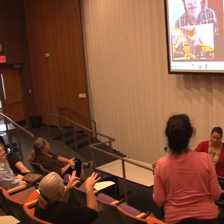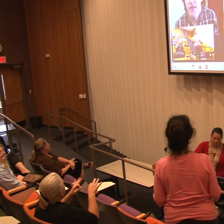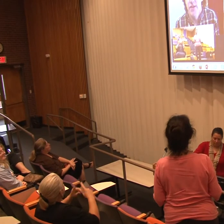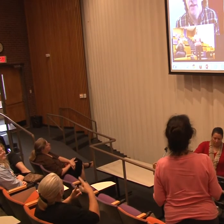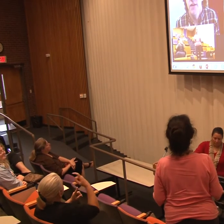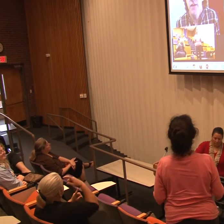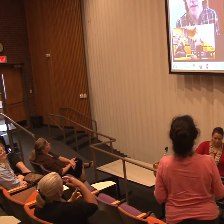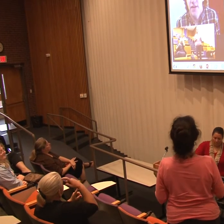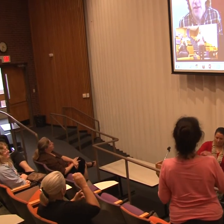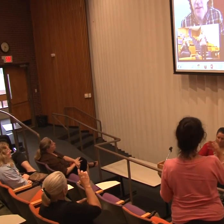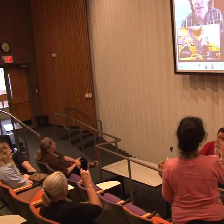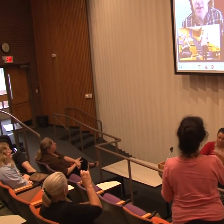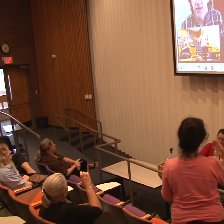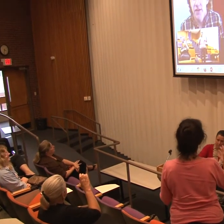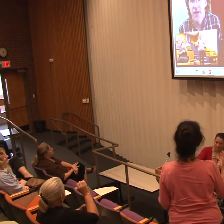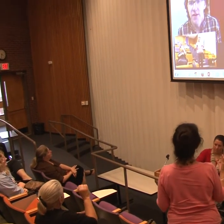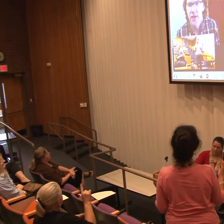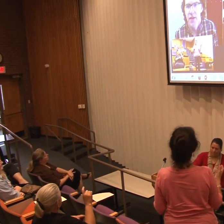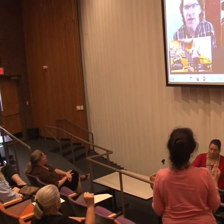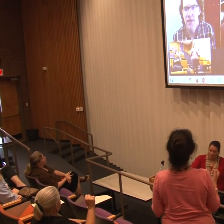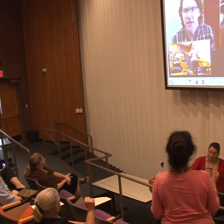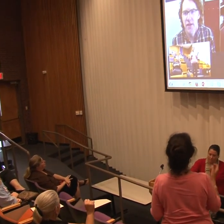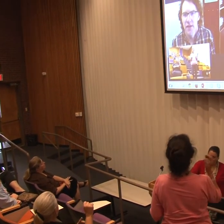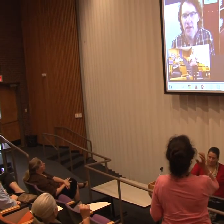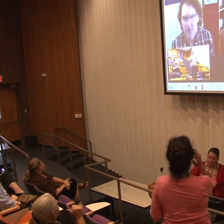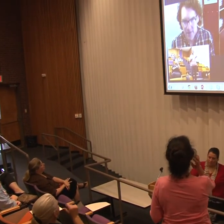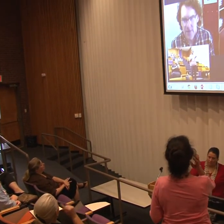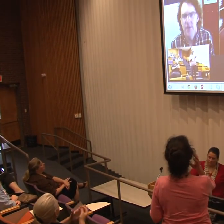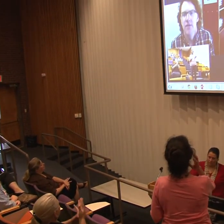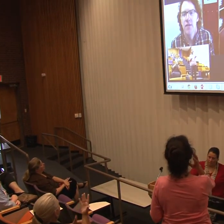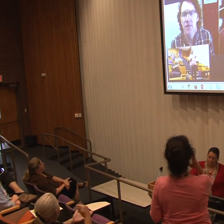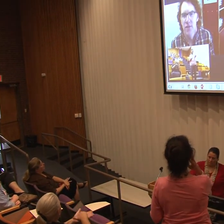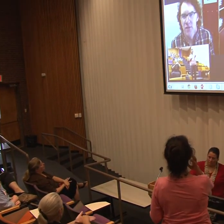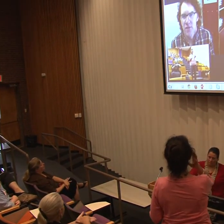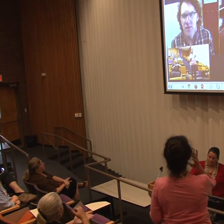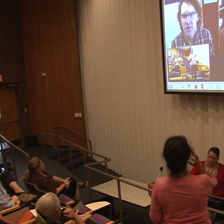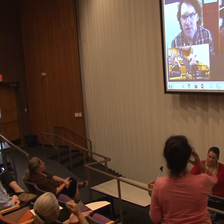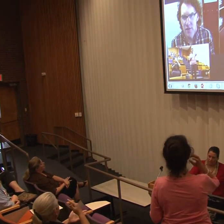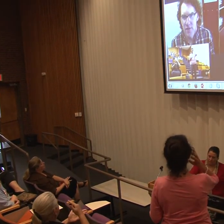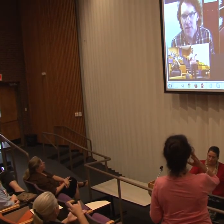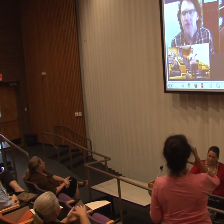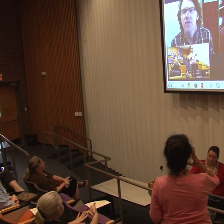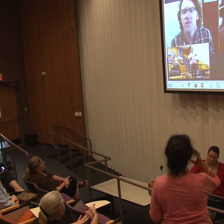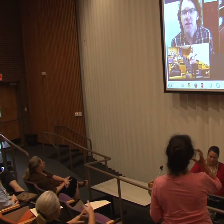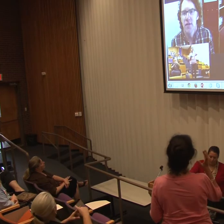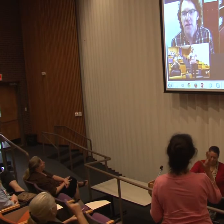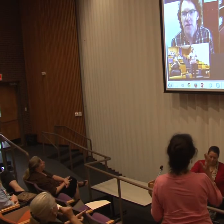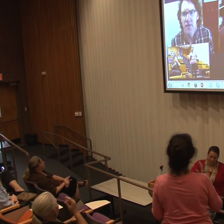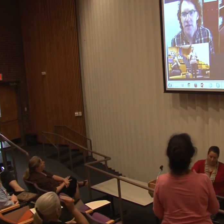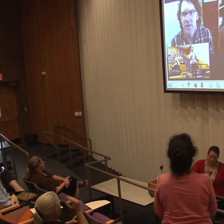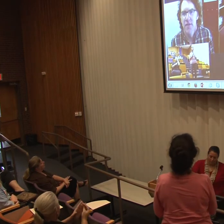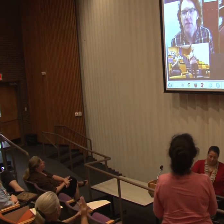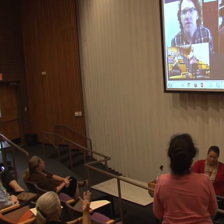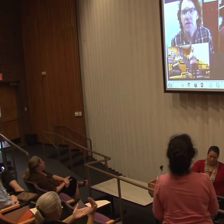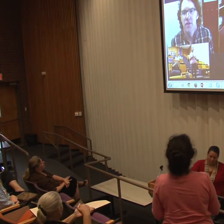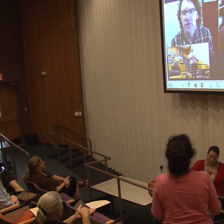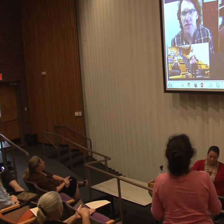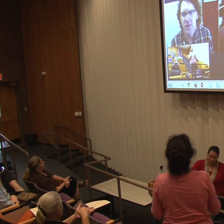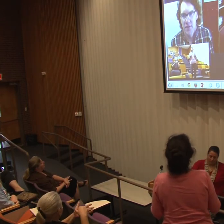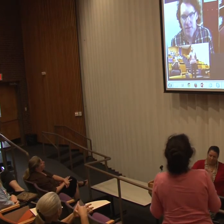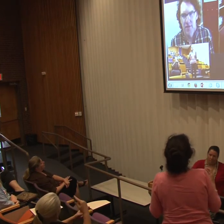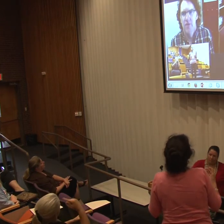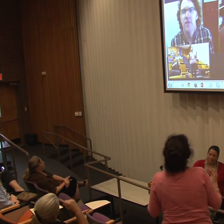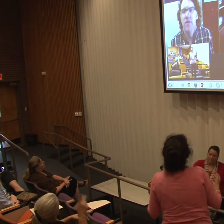regenesis of many areas in the brain. And in hearing, I'm just wondering